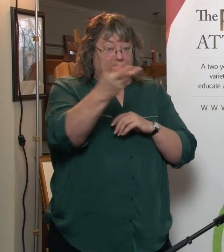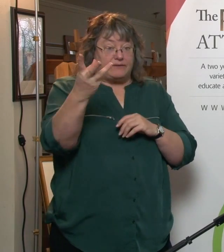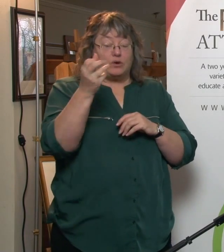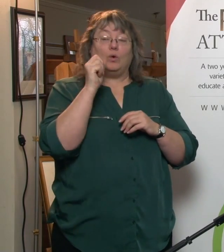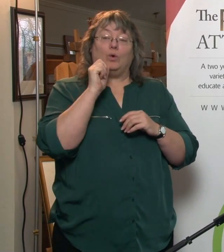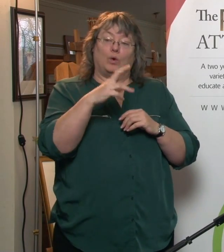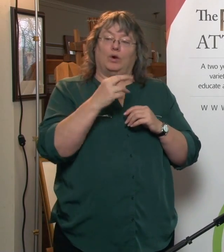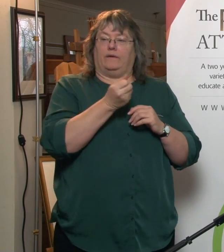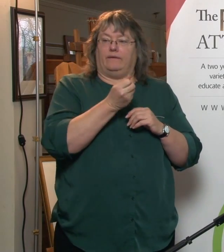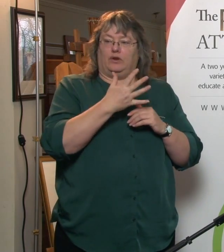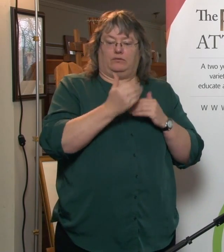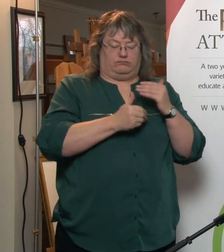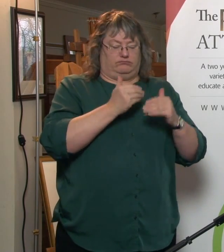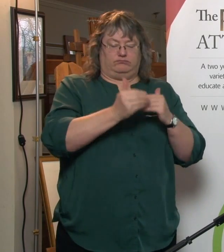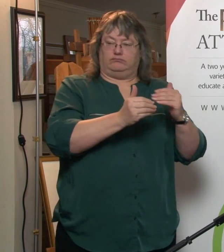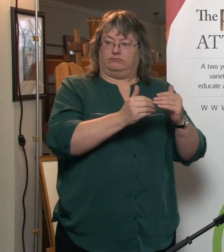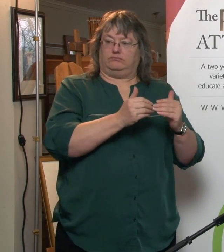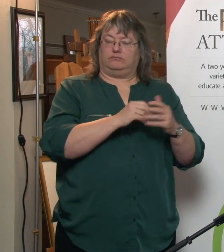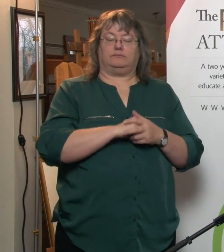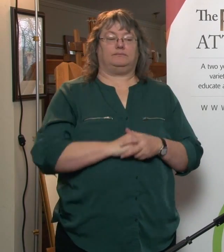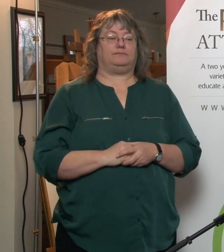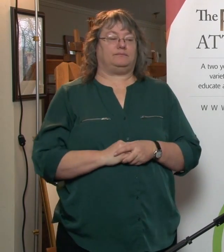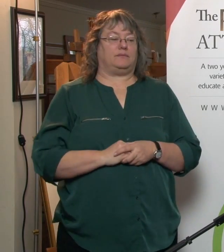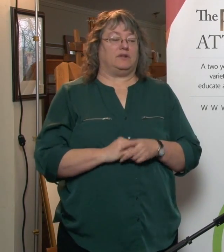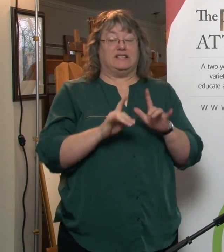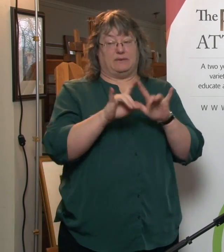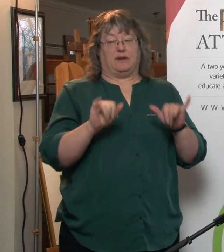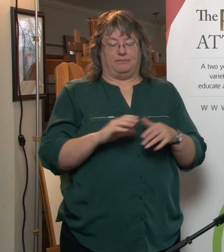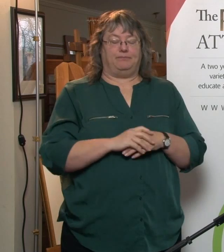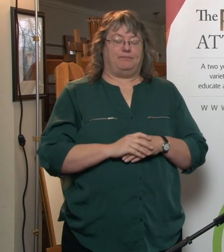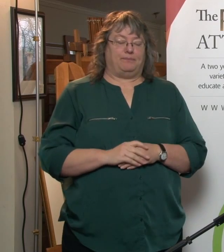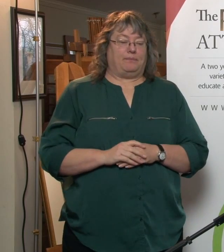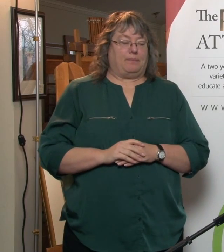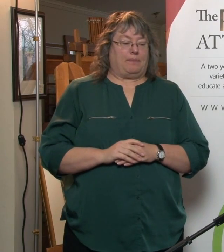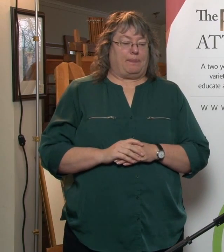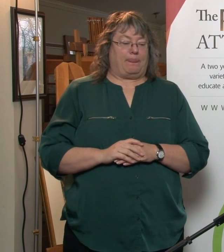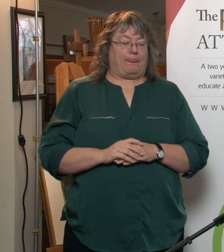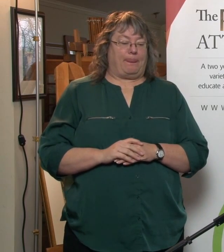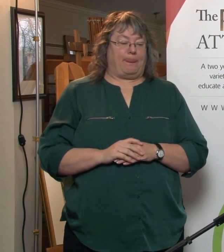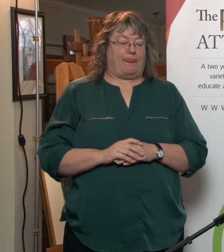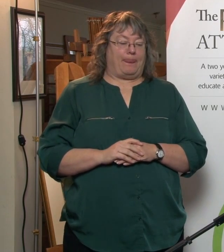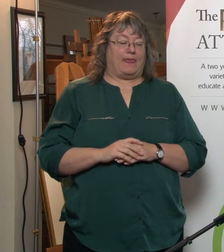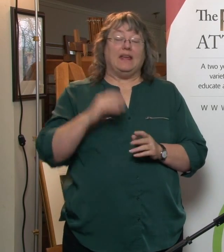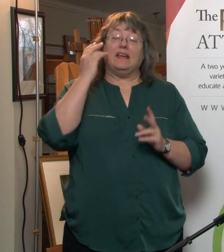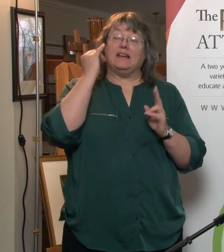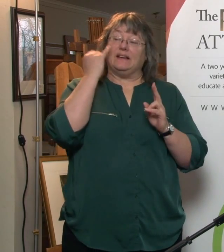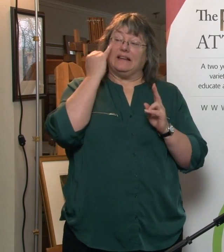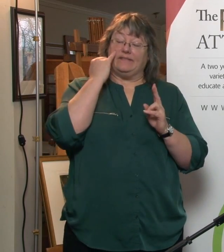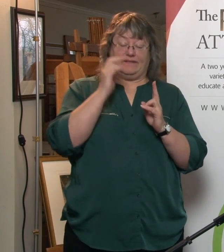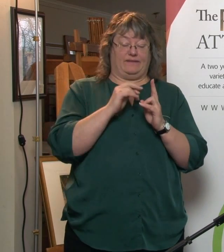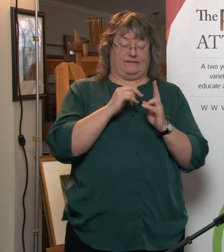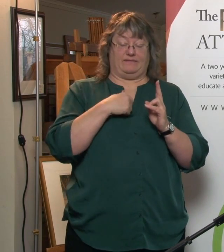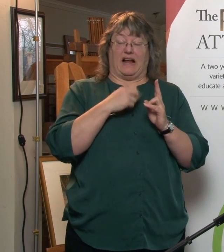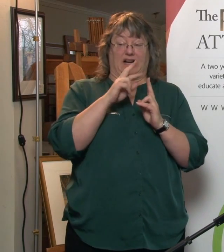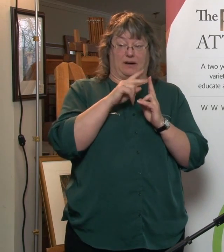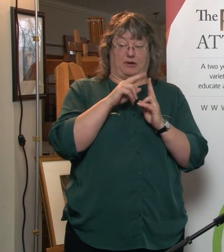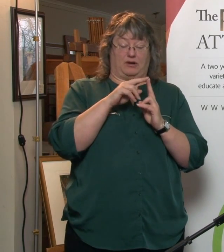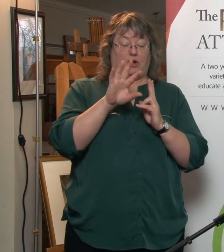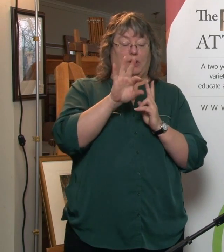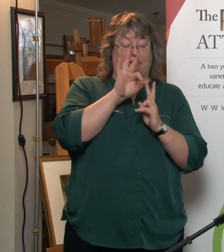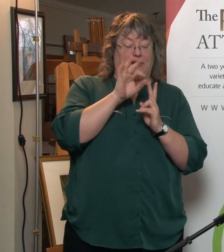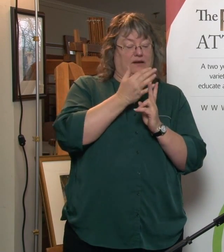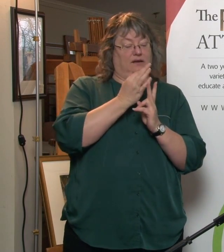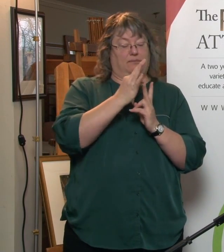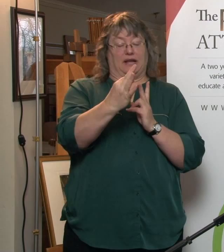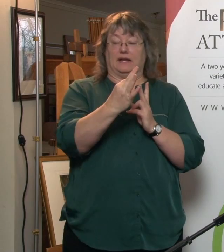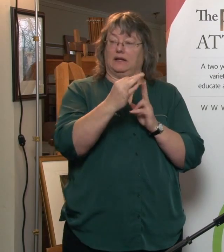consecutive attorneys. What we very often see, the business I see in the trust company, if it's a couple, they will appoint each other. But they